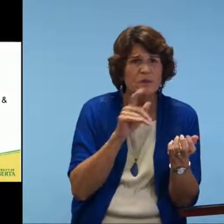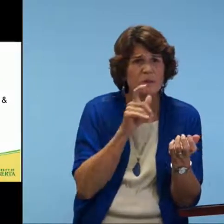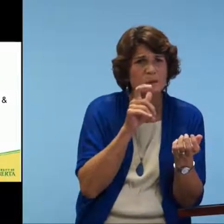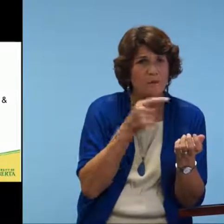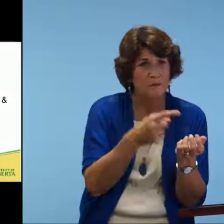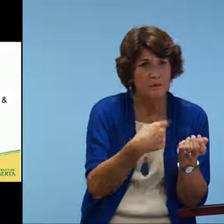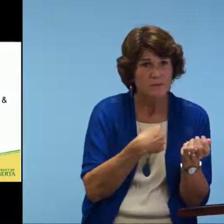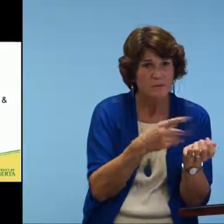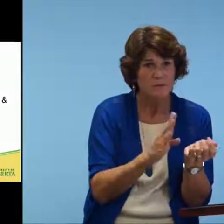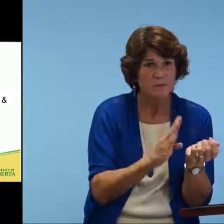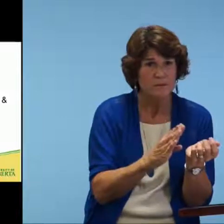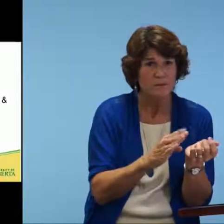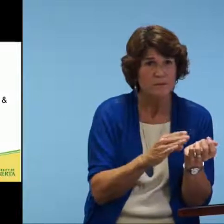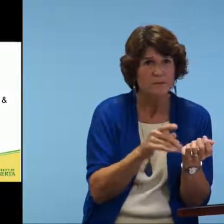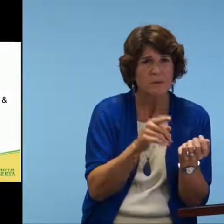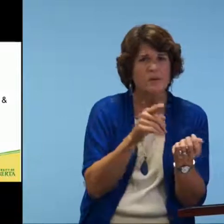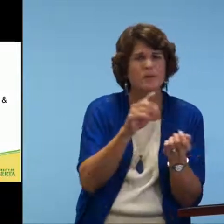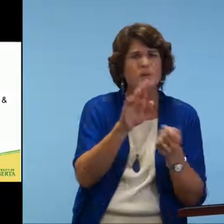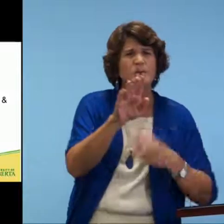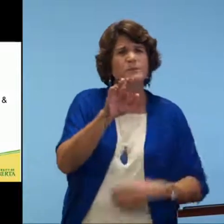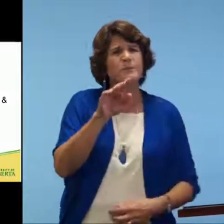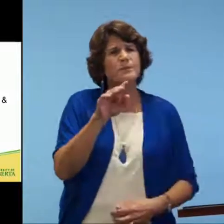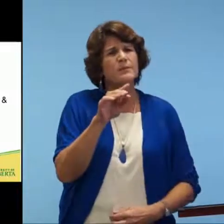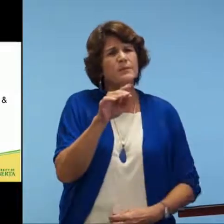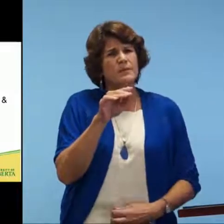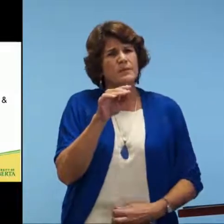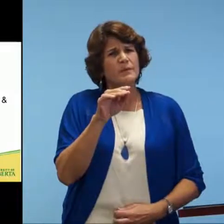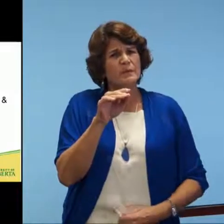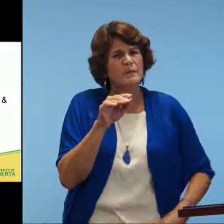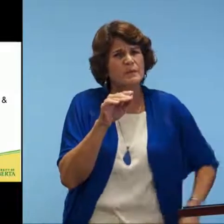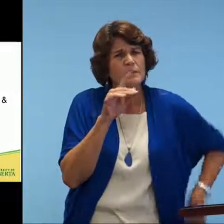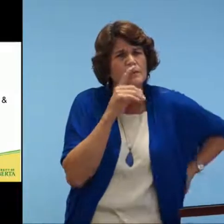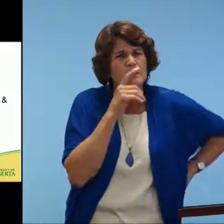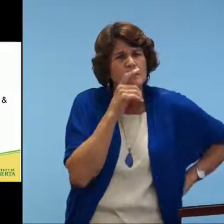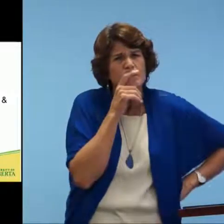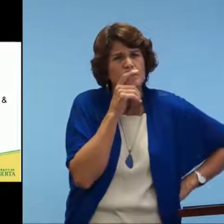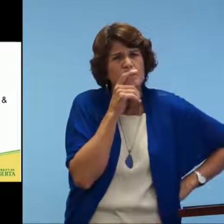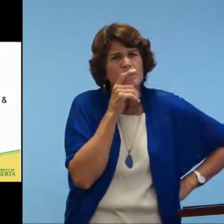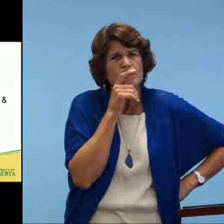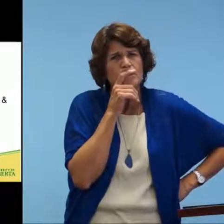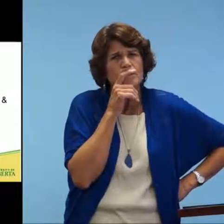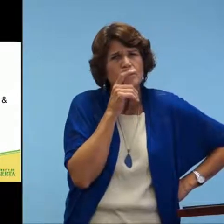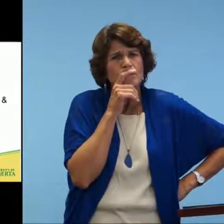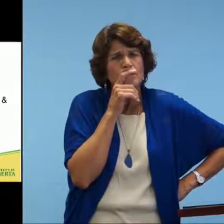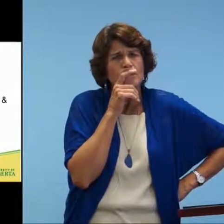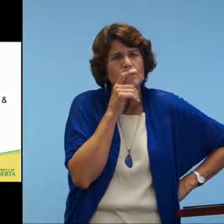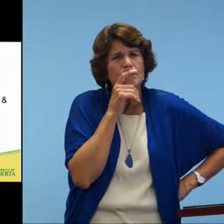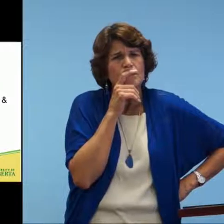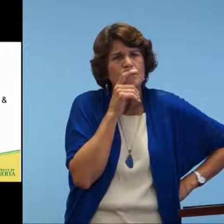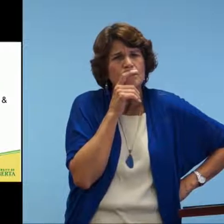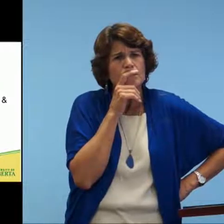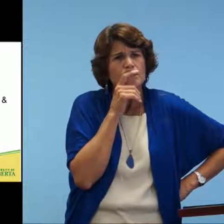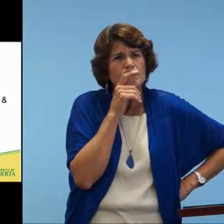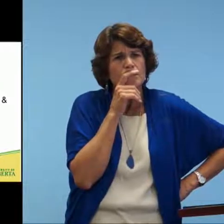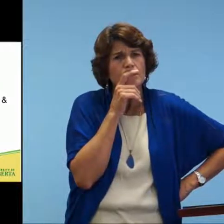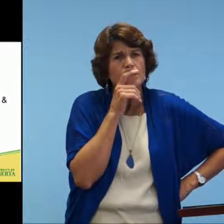So I asked the question, would you recommend, do you have any resources that would suggest